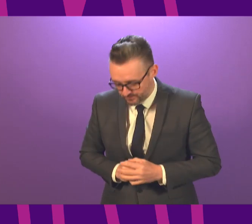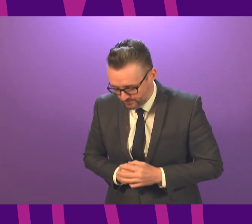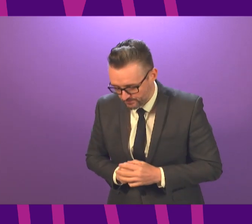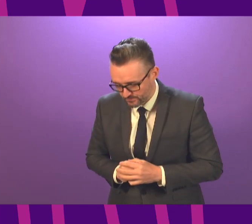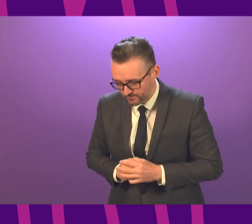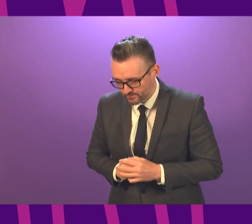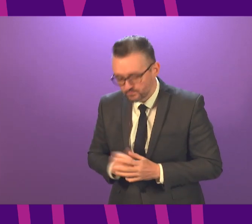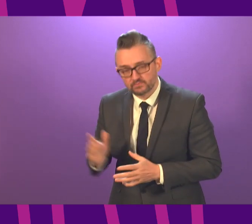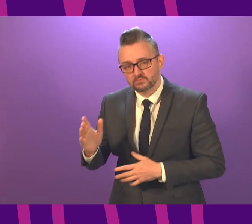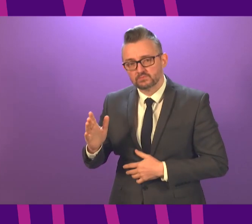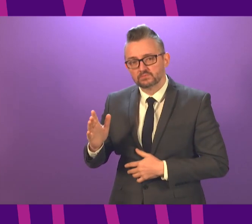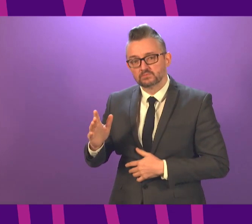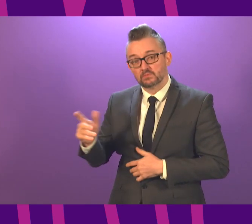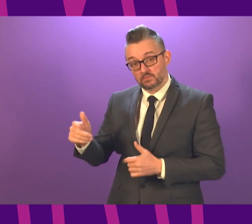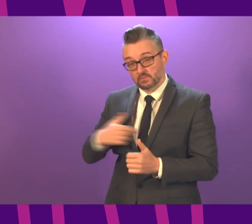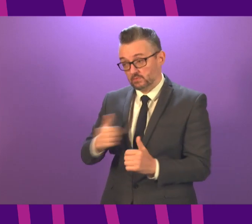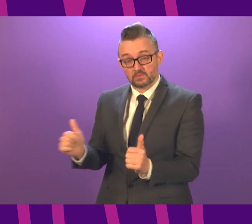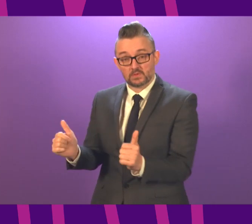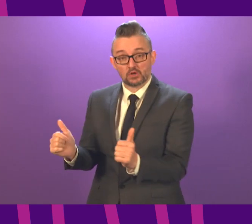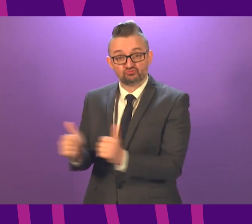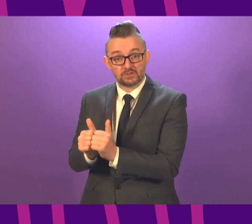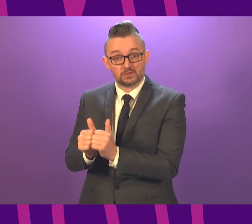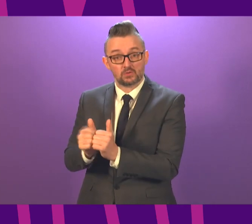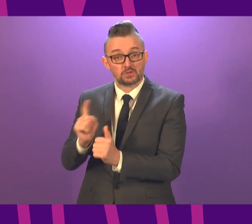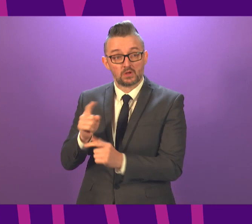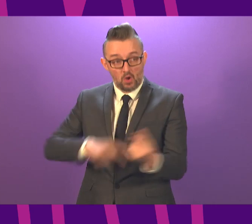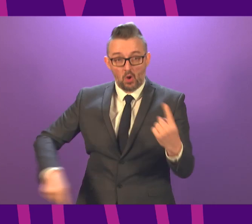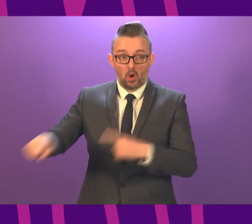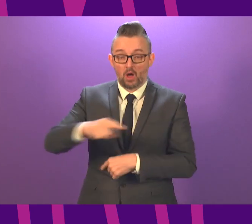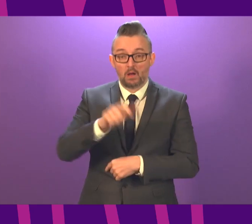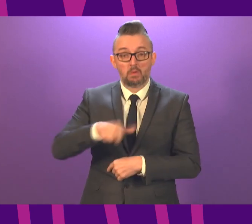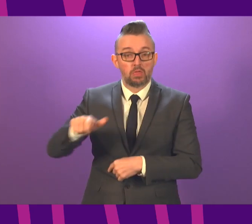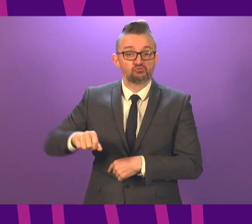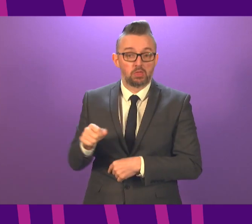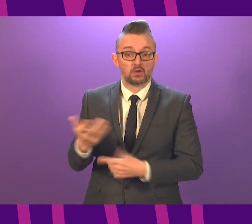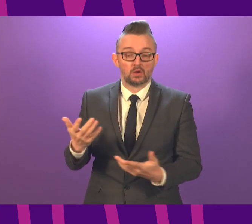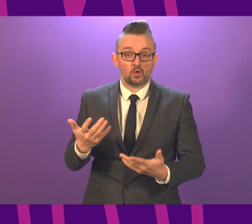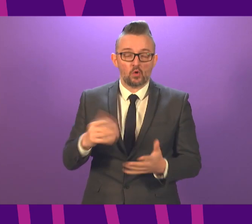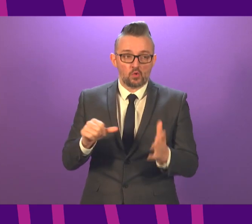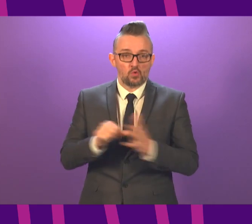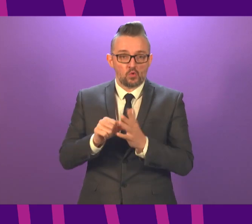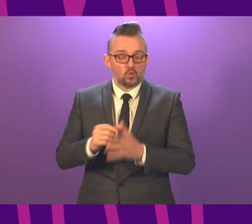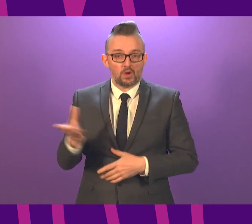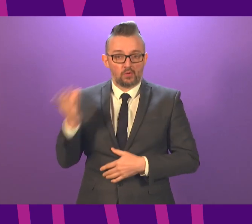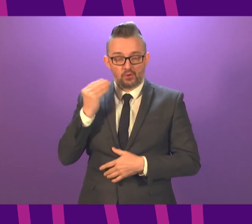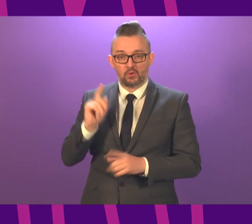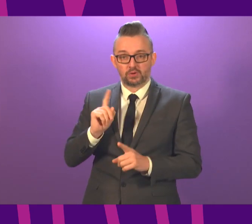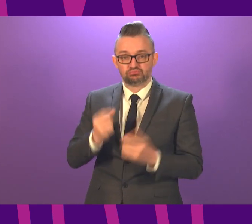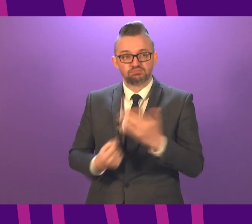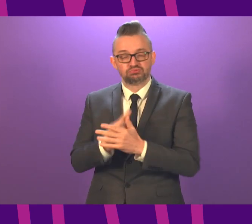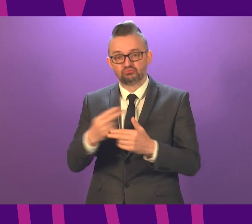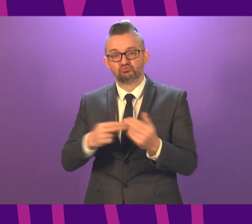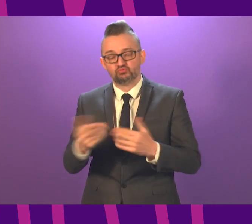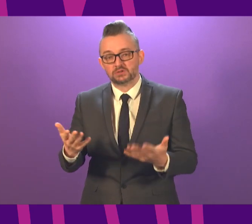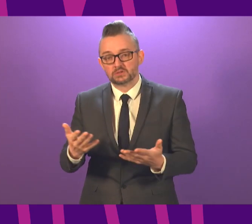firstly agree that this will be very hard news for everybody across Scotland to hear today and to contemplate the reality of over these